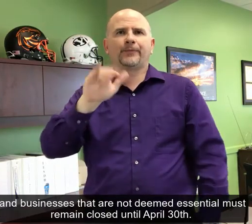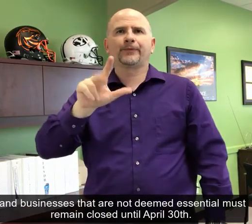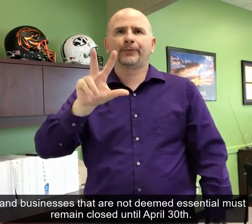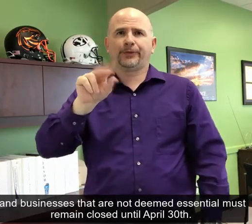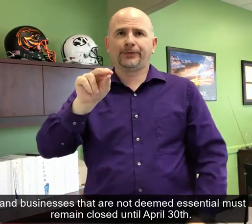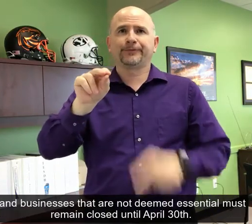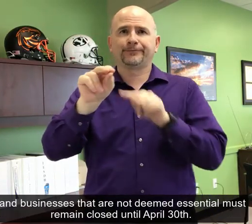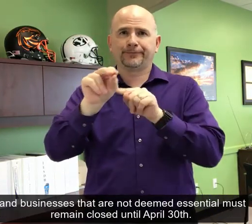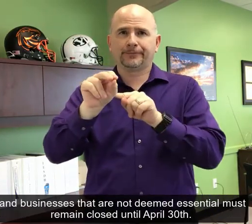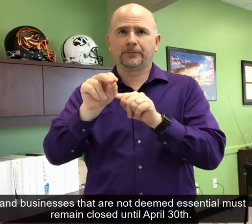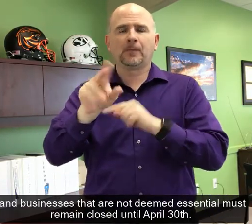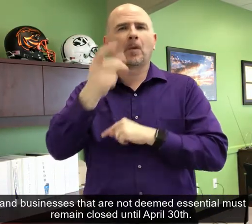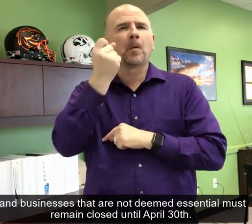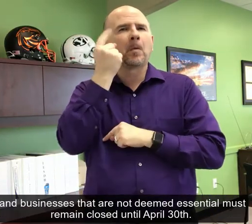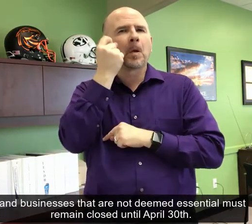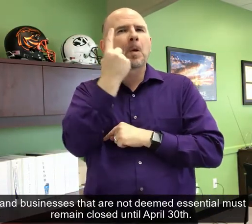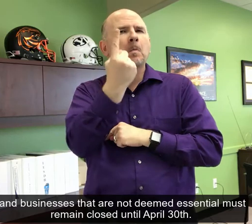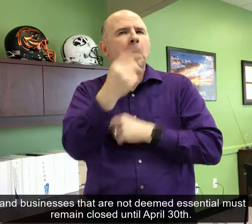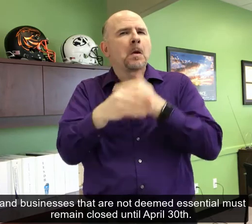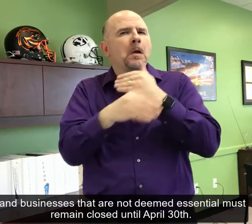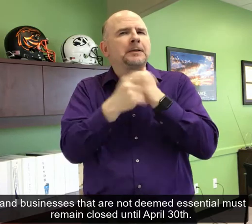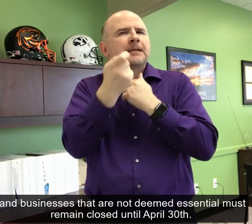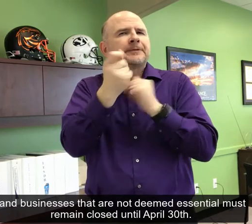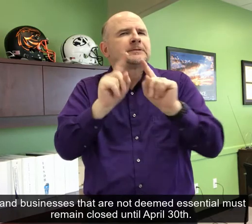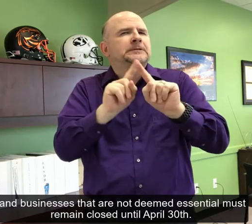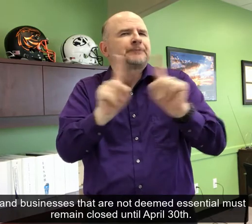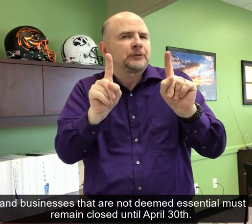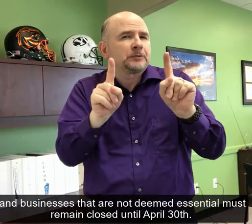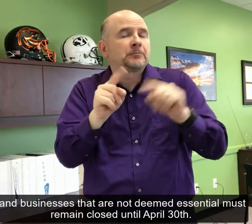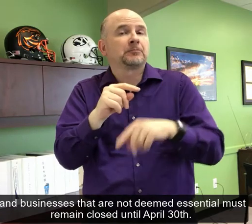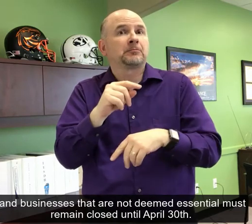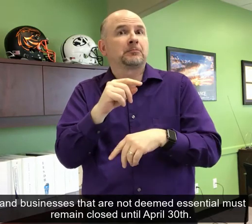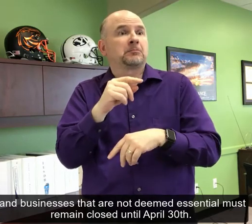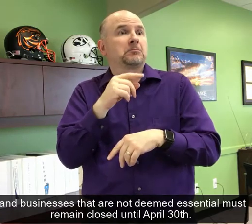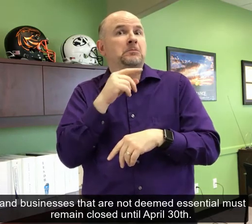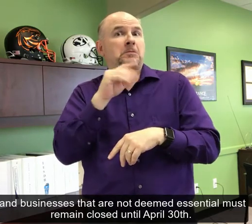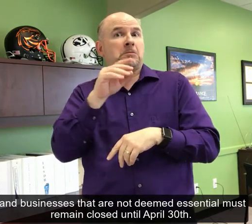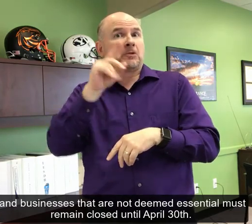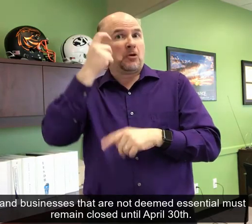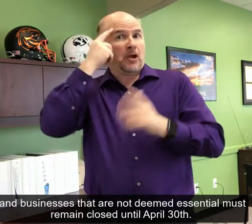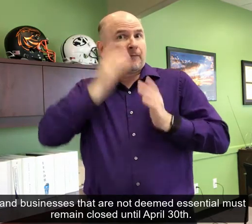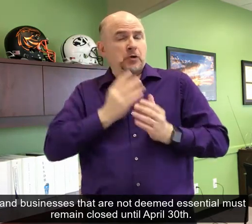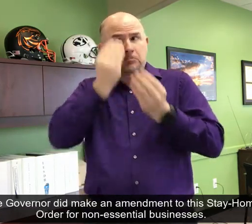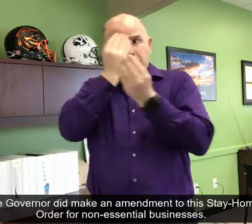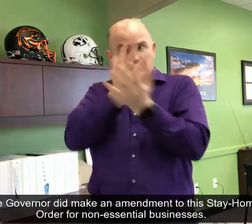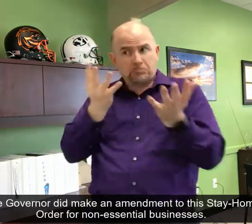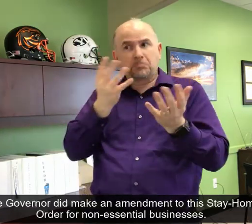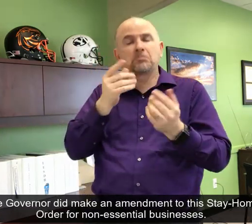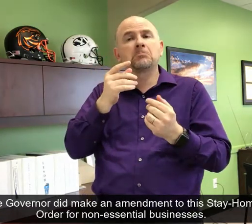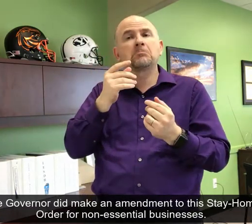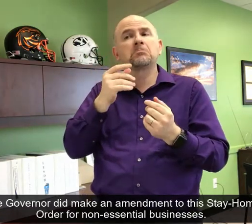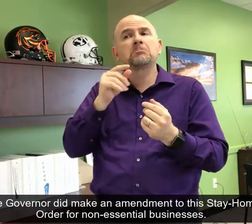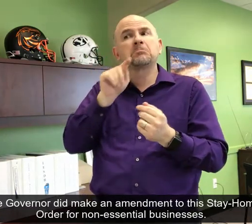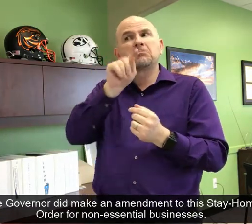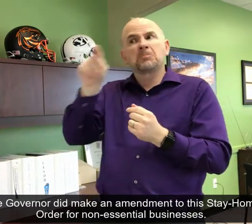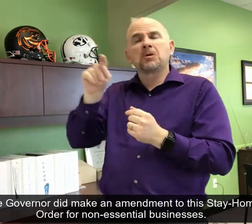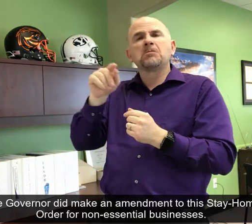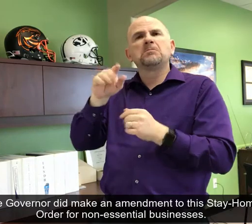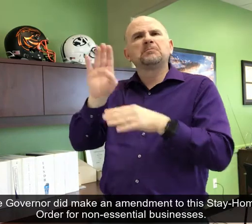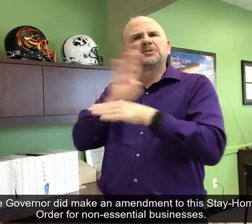that are not deemed essential must remain closed until April 30. The governor did make an amendment to this stay-home